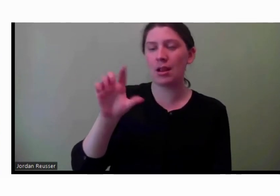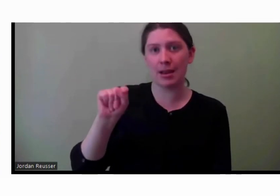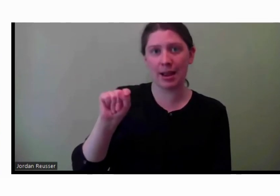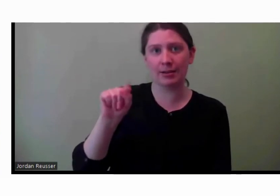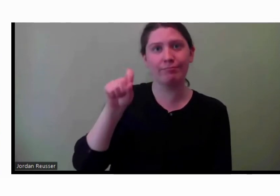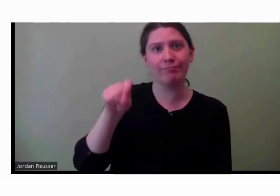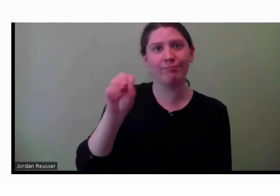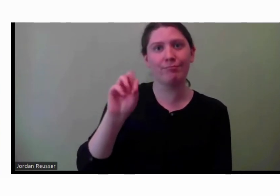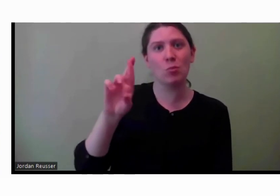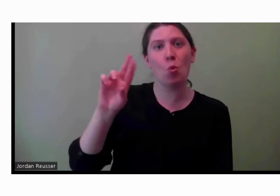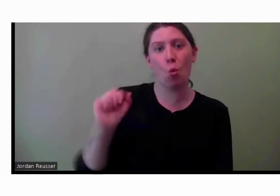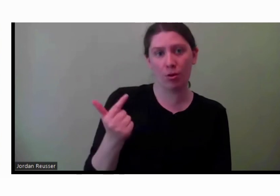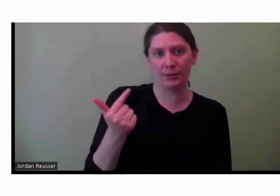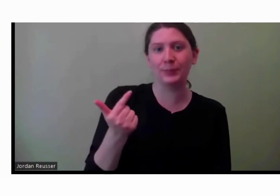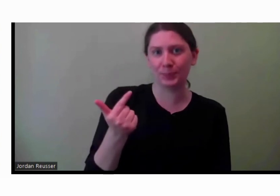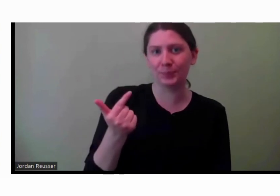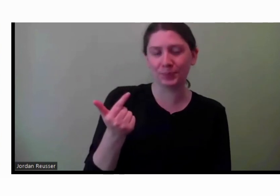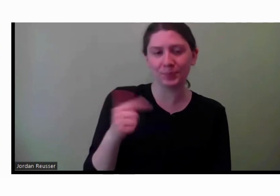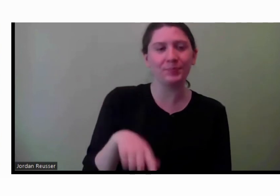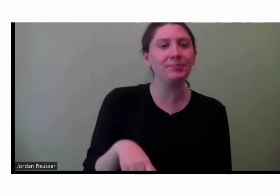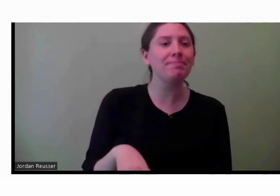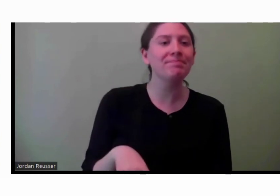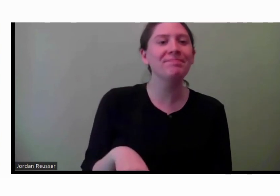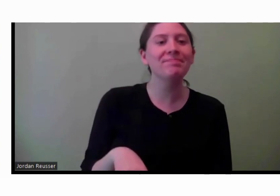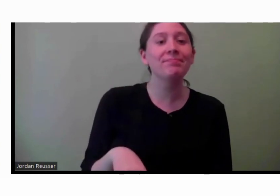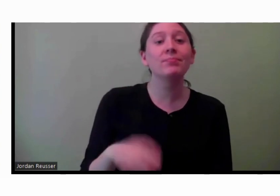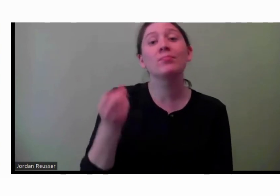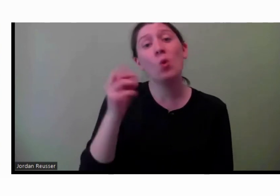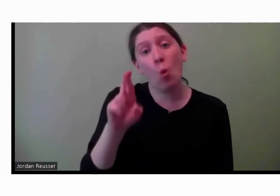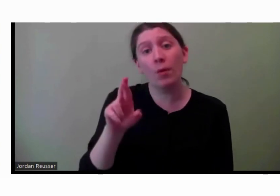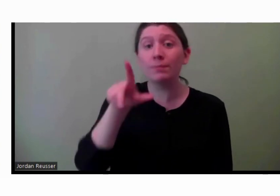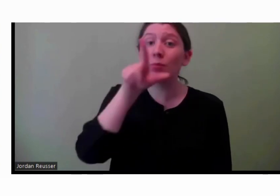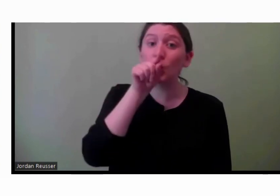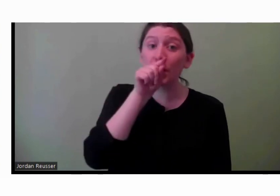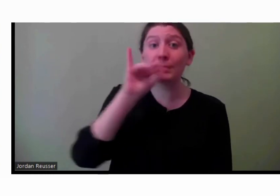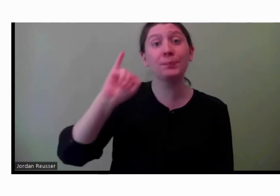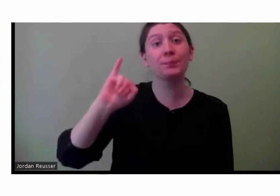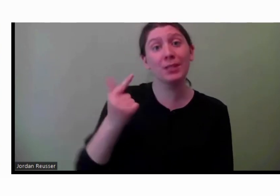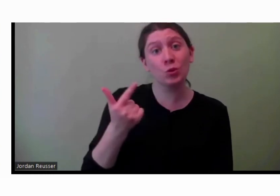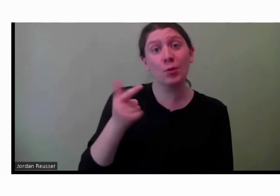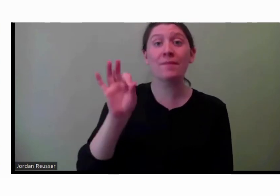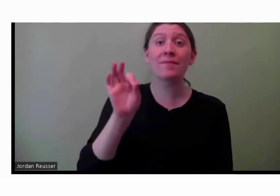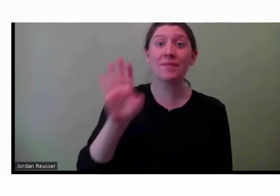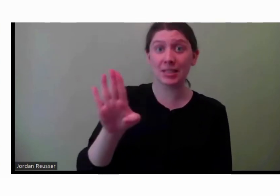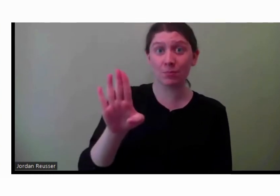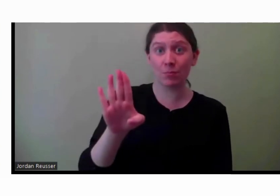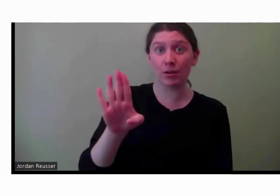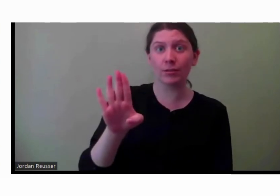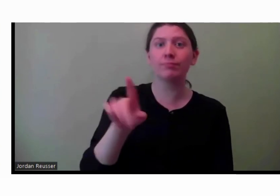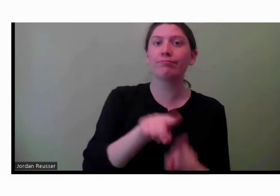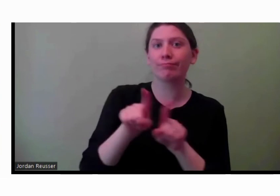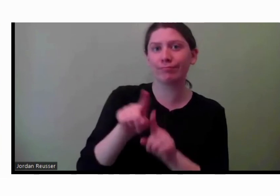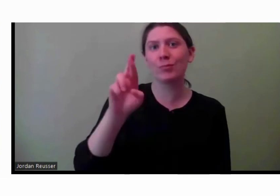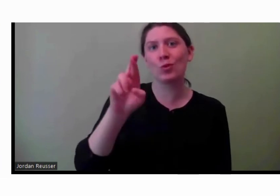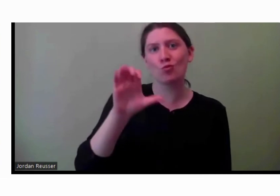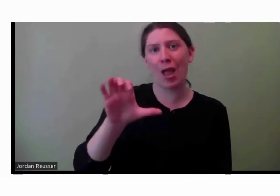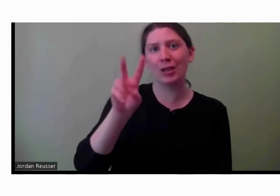connect.org. Or on Twitter, Instagram, and Facebook as RectiConnect Foundation. ASL